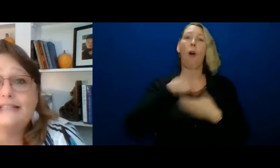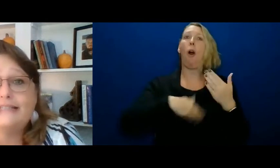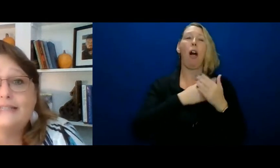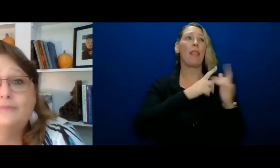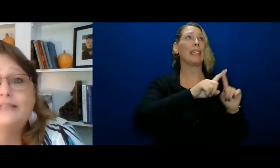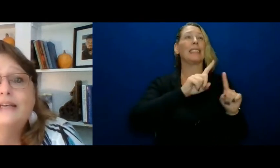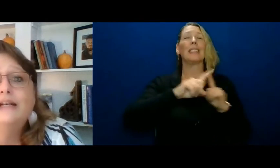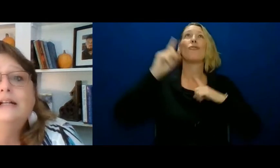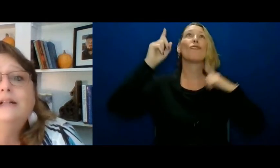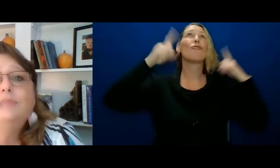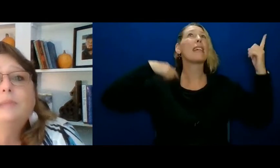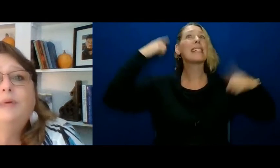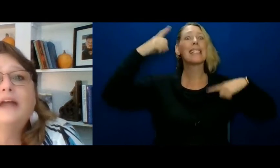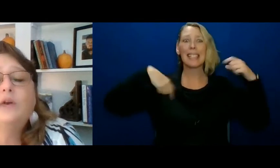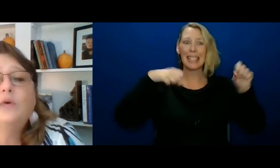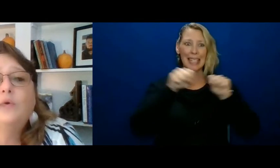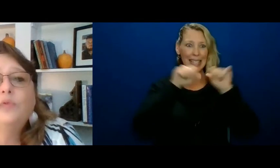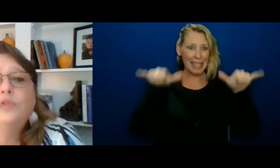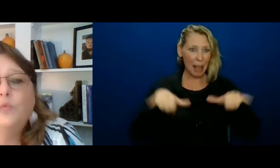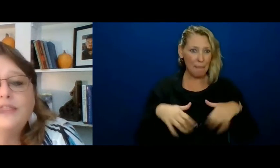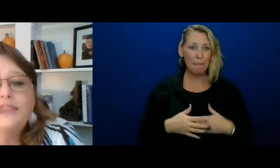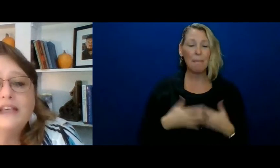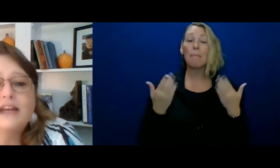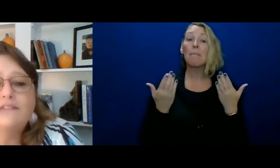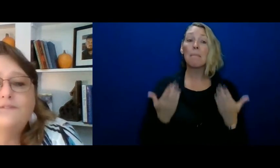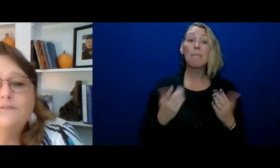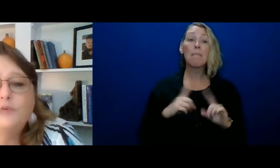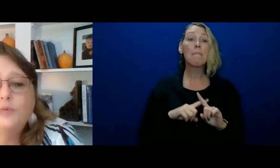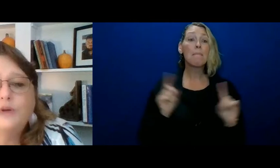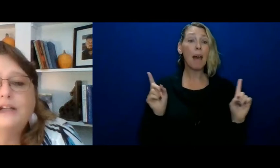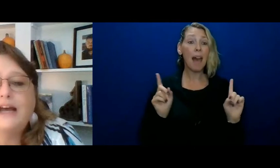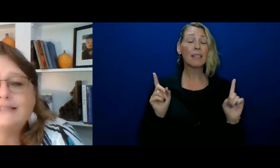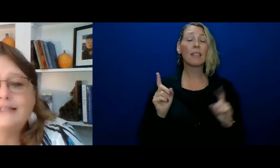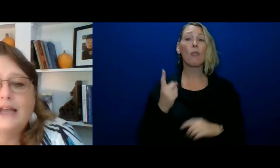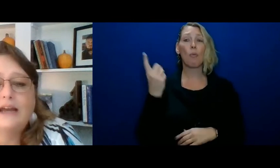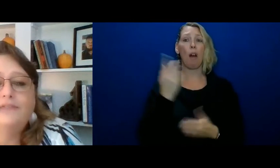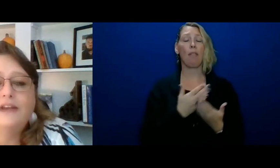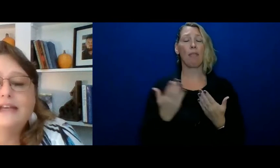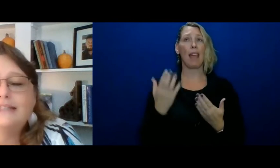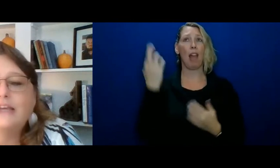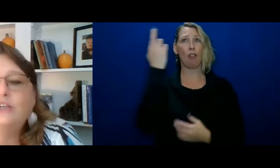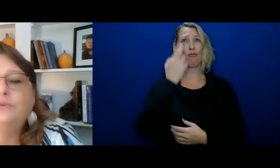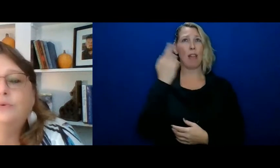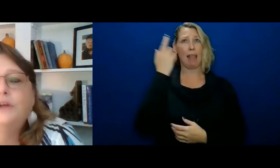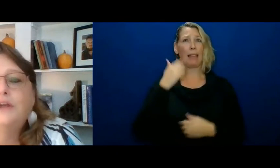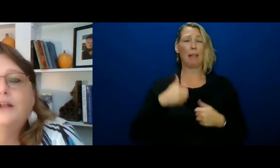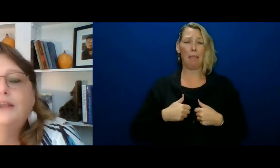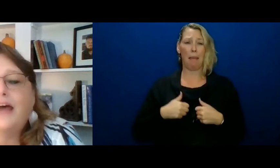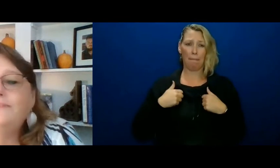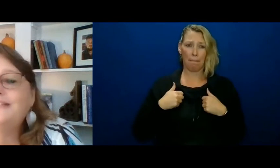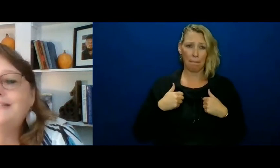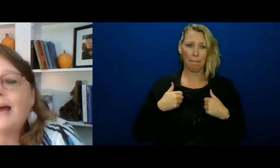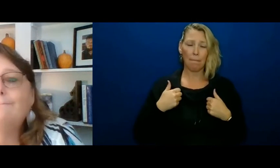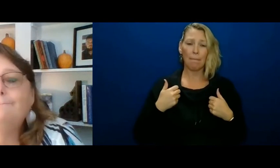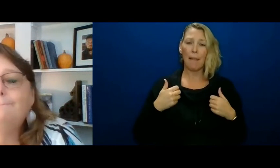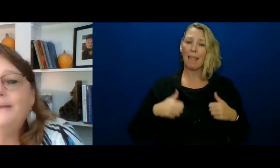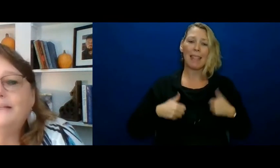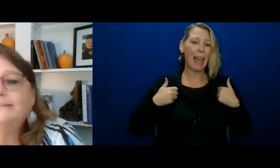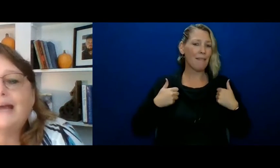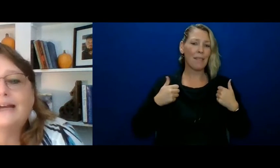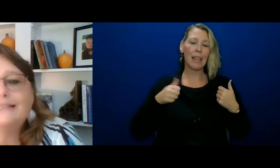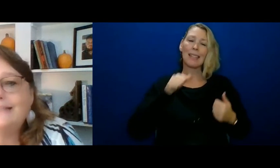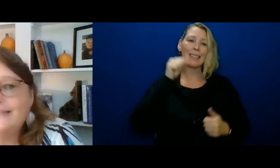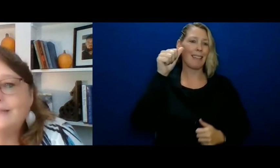these crazy systems but the one thing that i realize in life is that you life is not